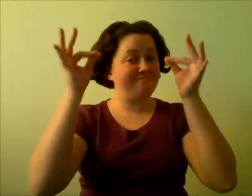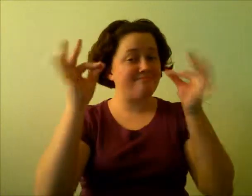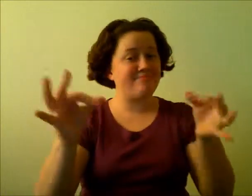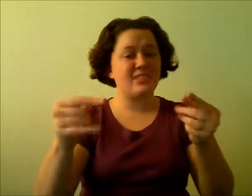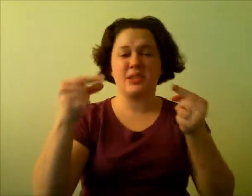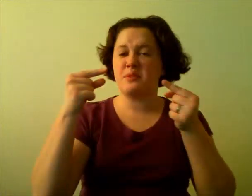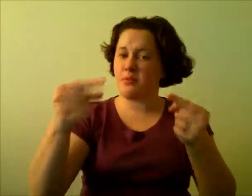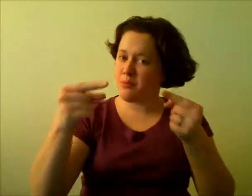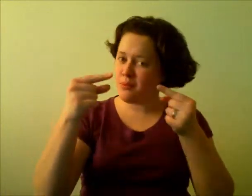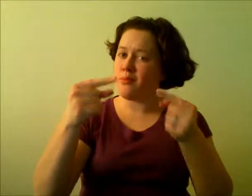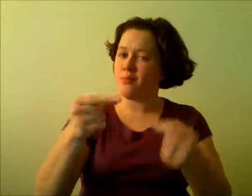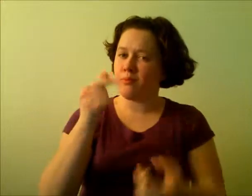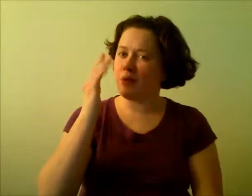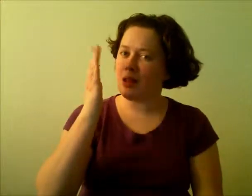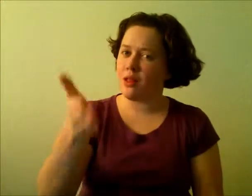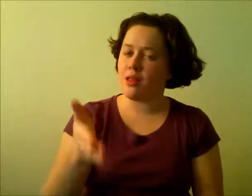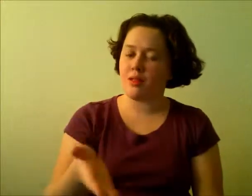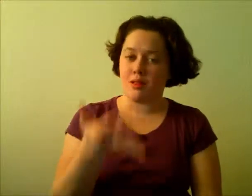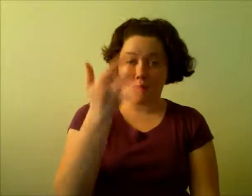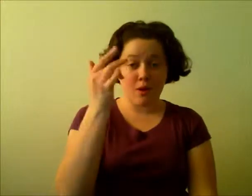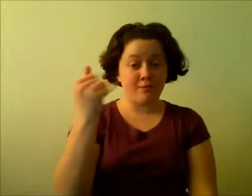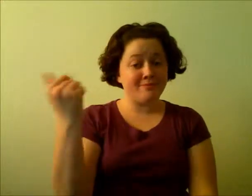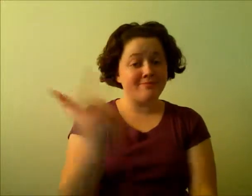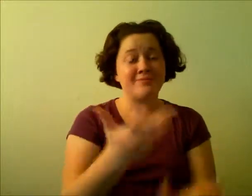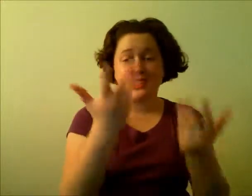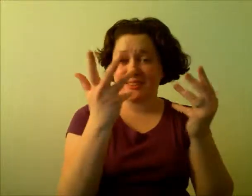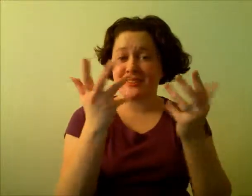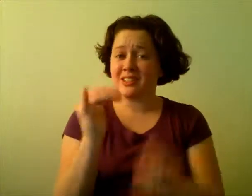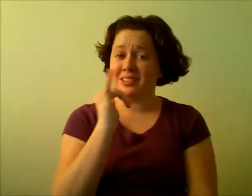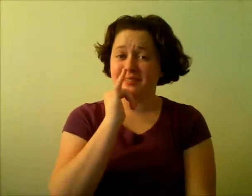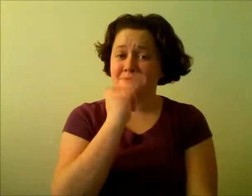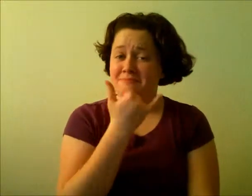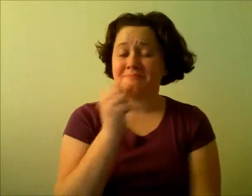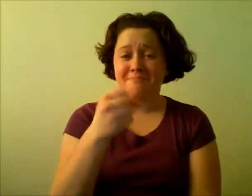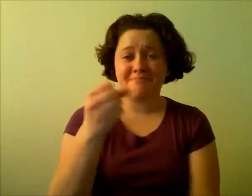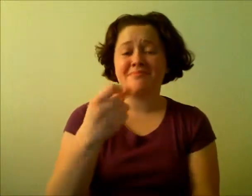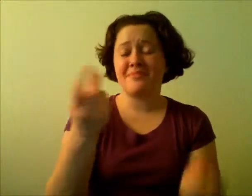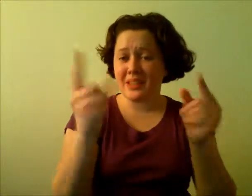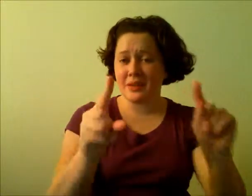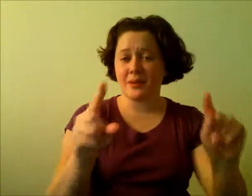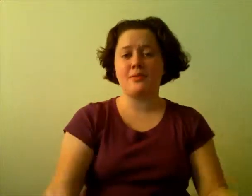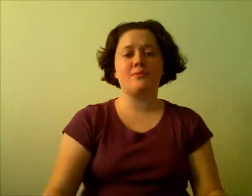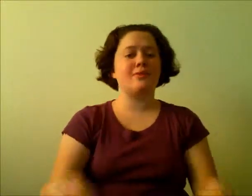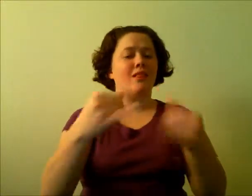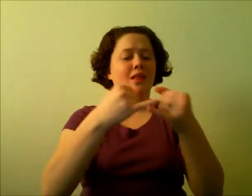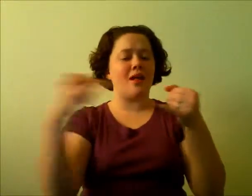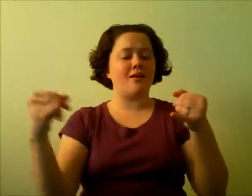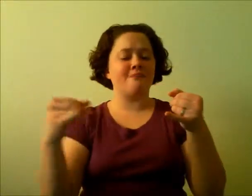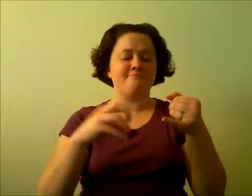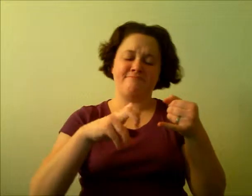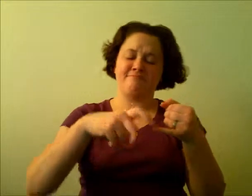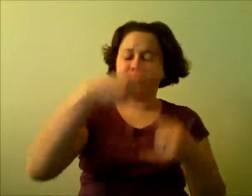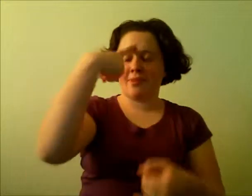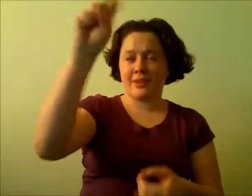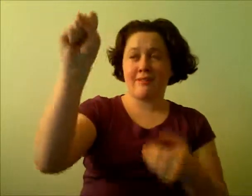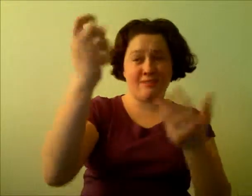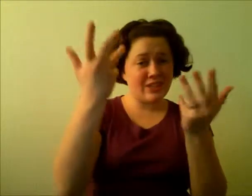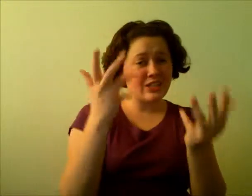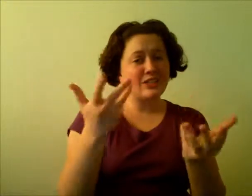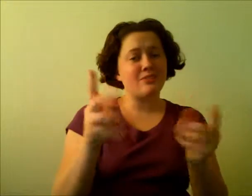life that it's gonna be a fight, y'all Cause we all make mistakes sometimes And we've all stepped across that line But